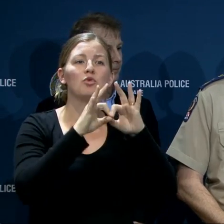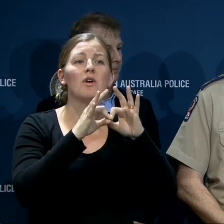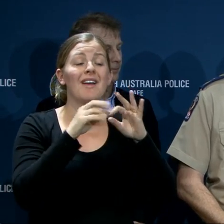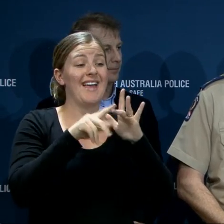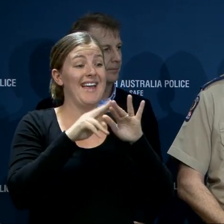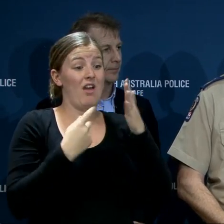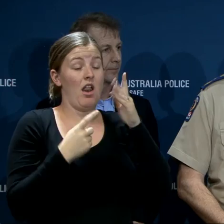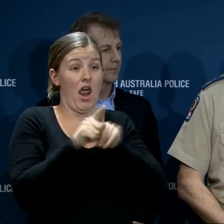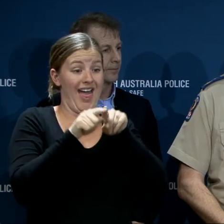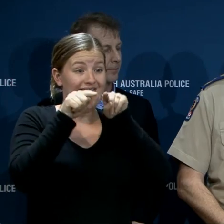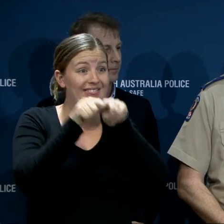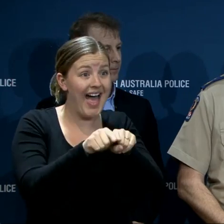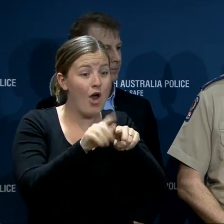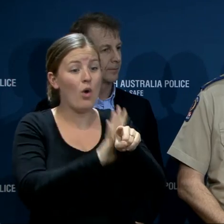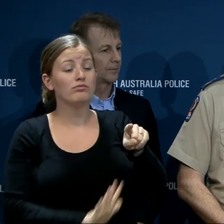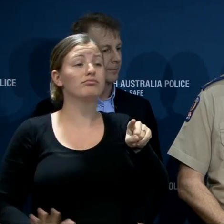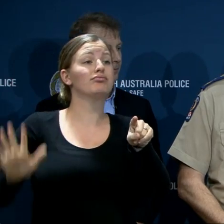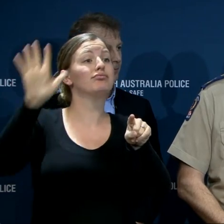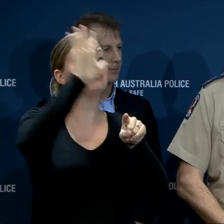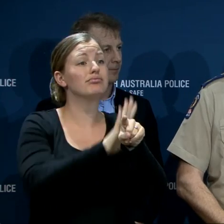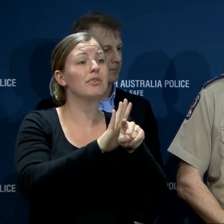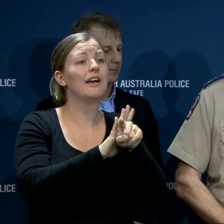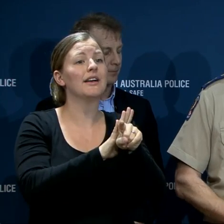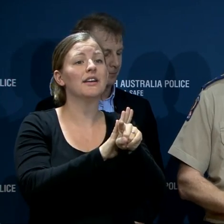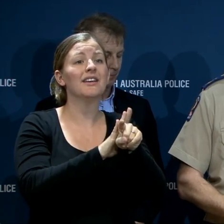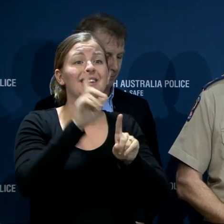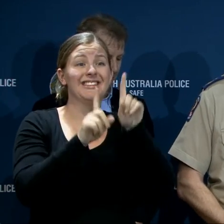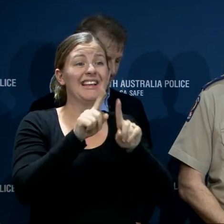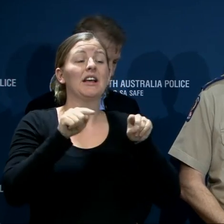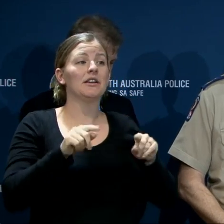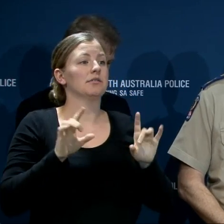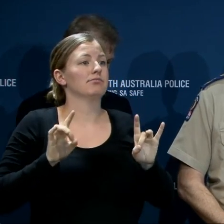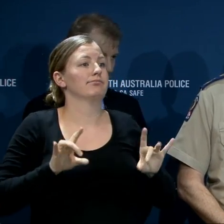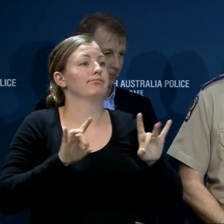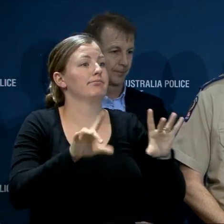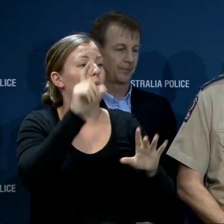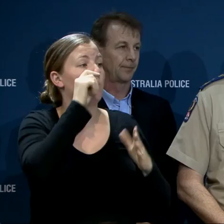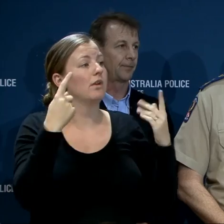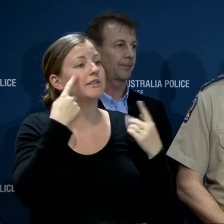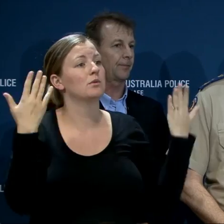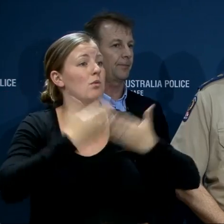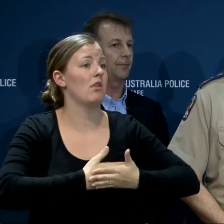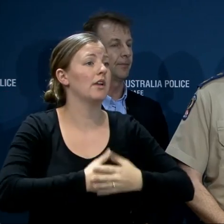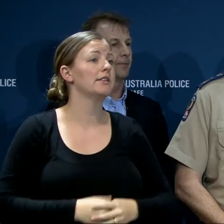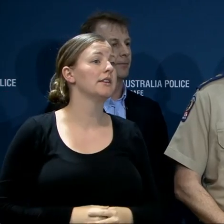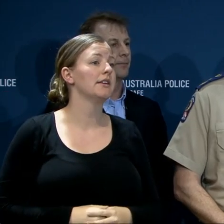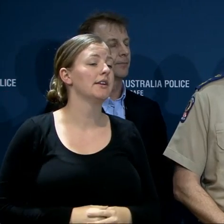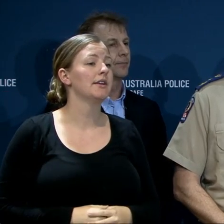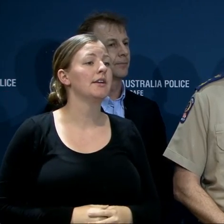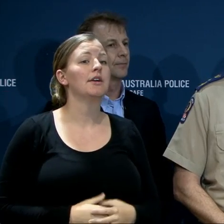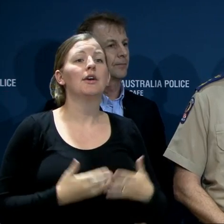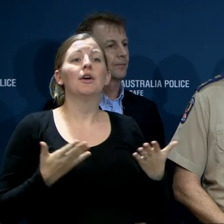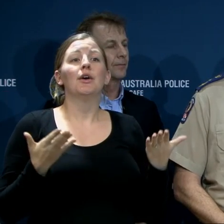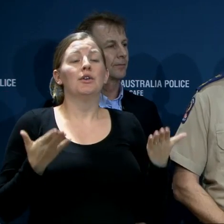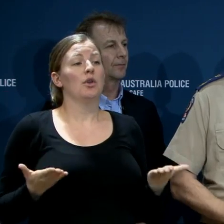winds are realised across broad areas of the city that's the sort of impact that we might expect to see. Now whilst